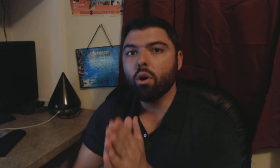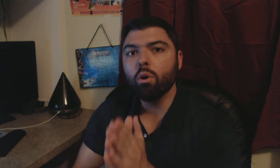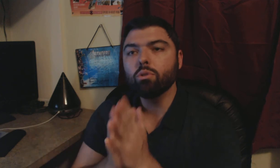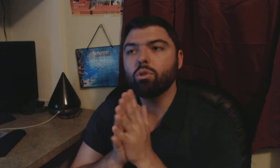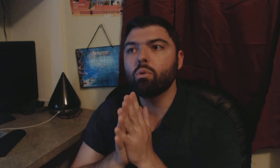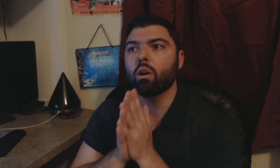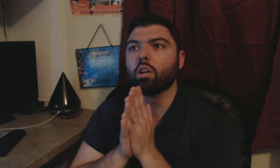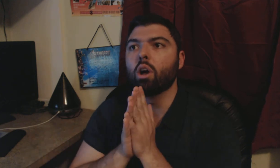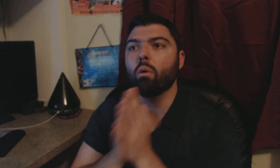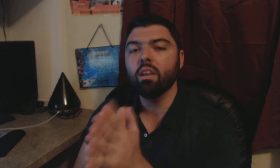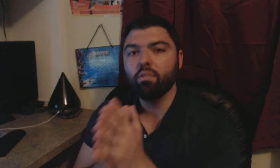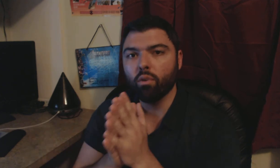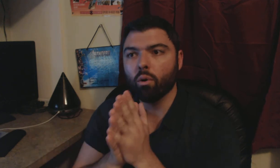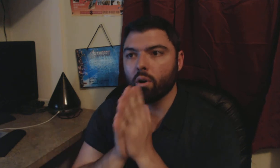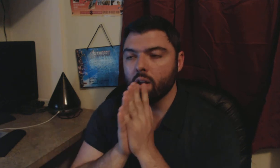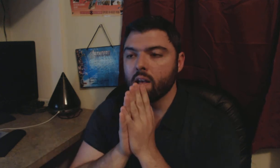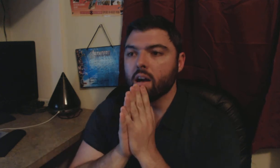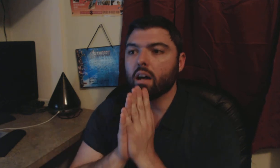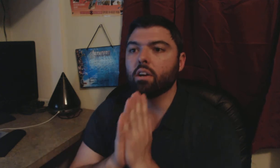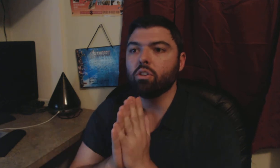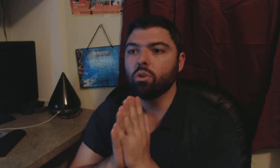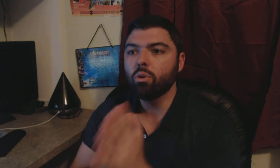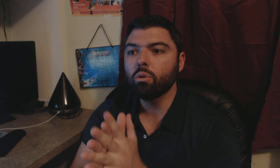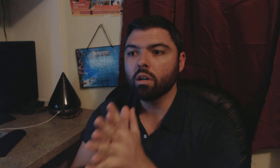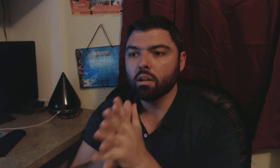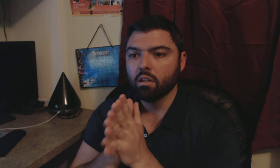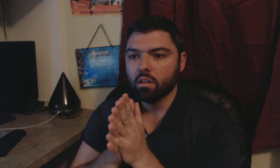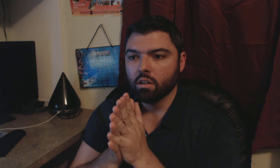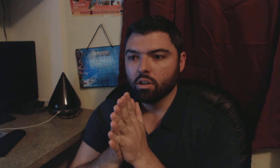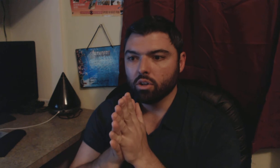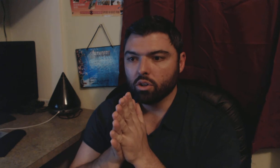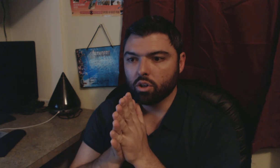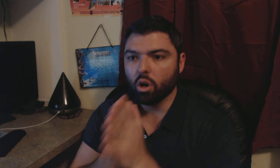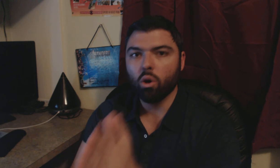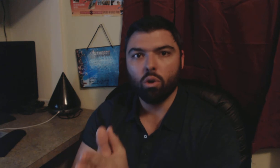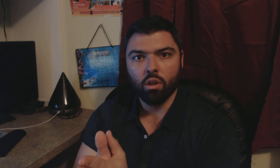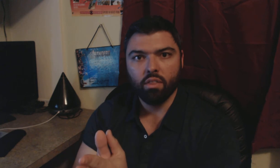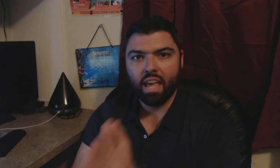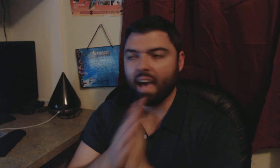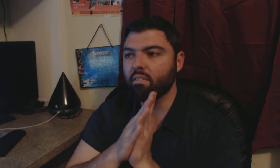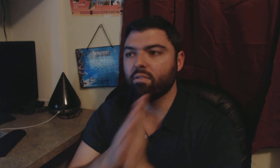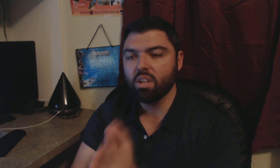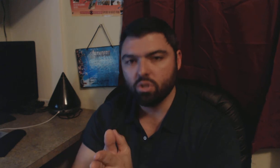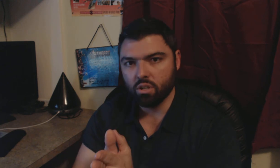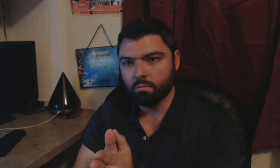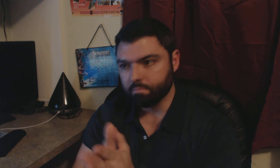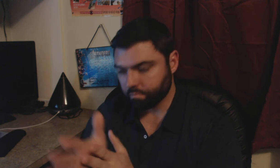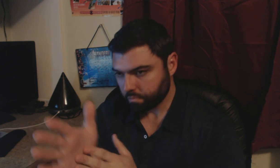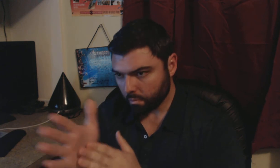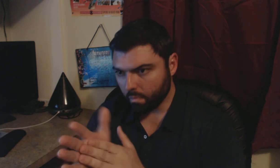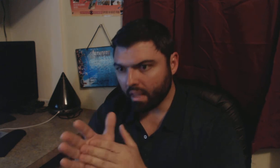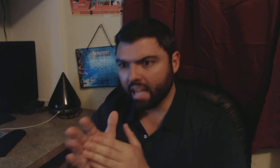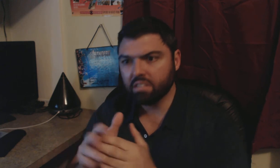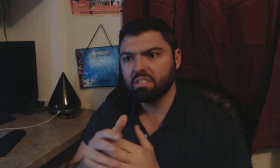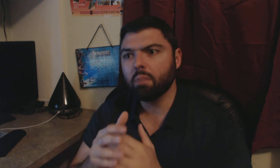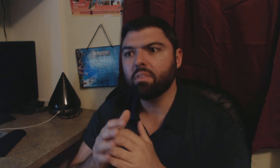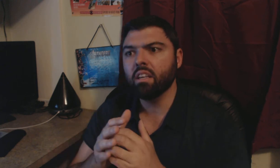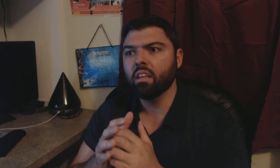those who are going for a new goal they have a vision and it's something